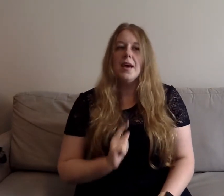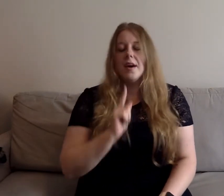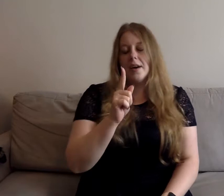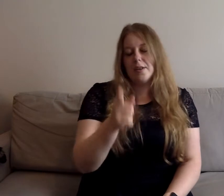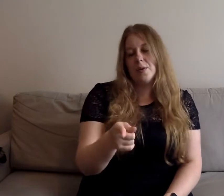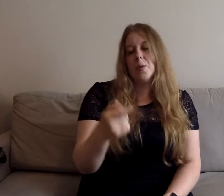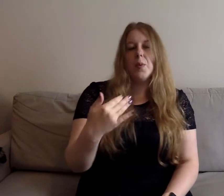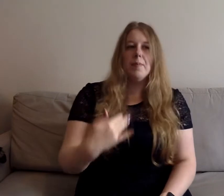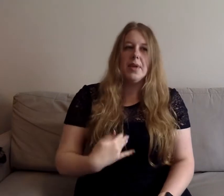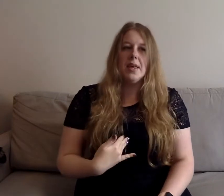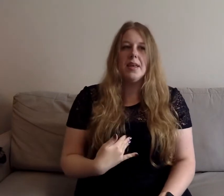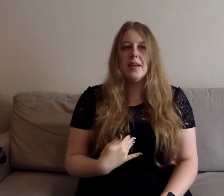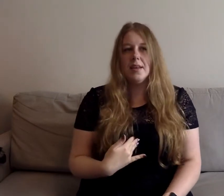It's you and me